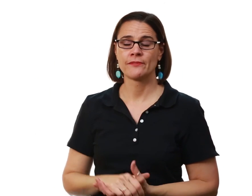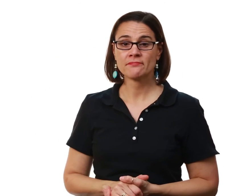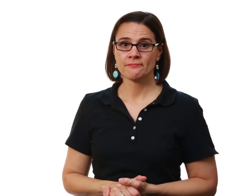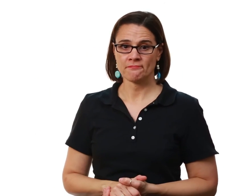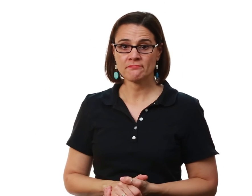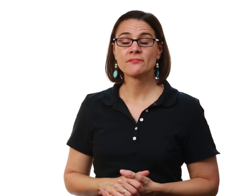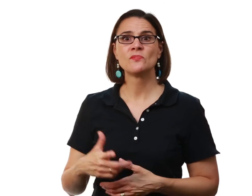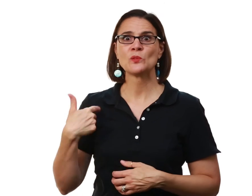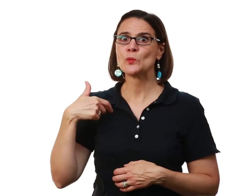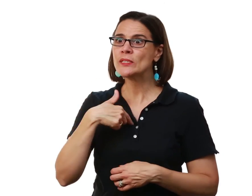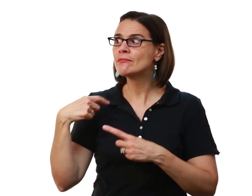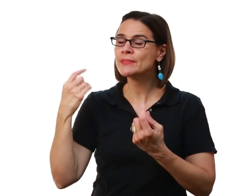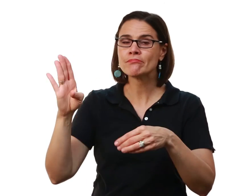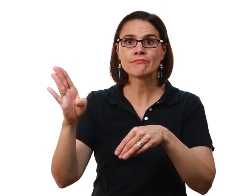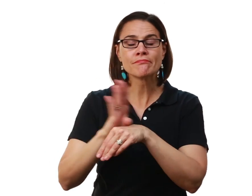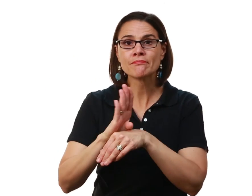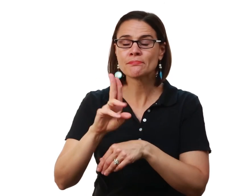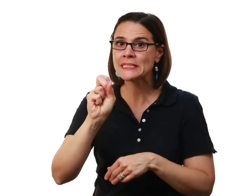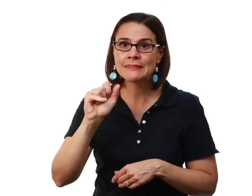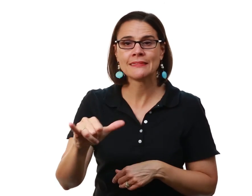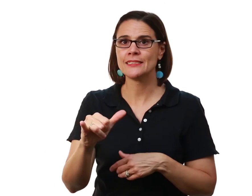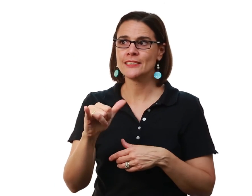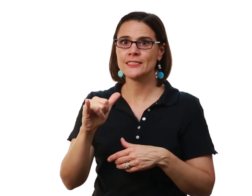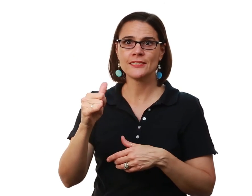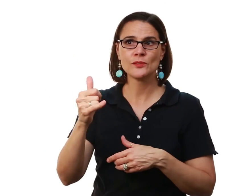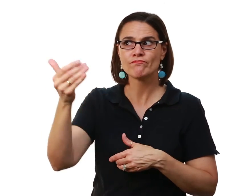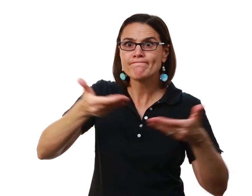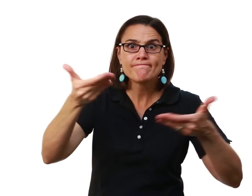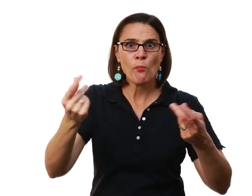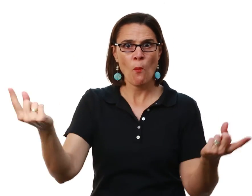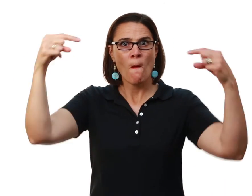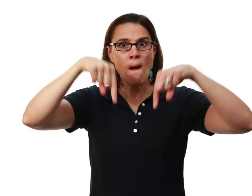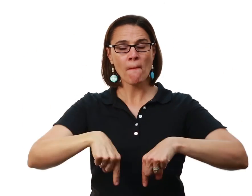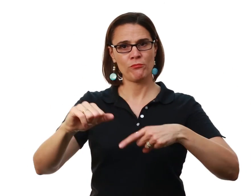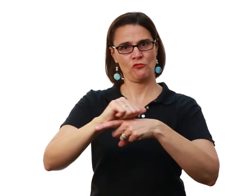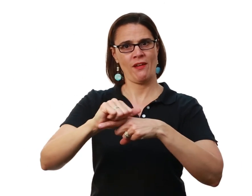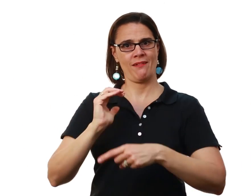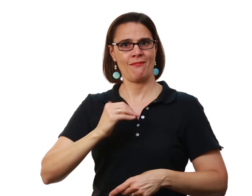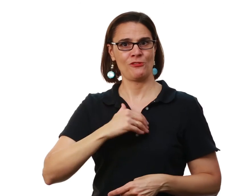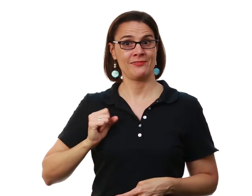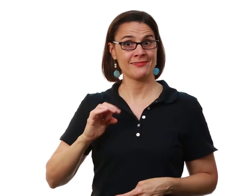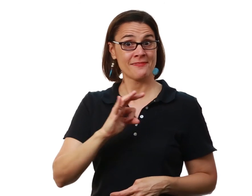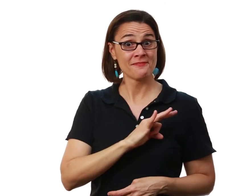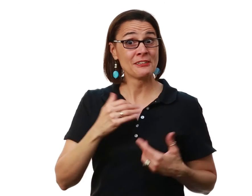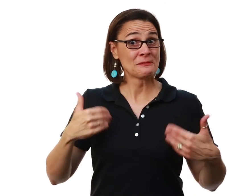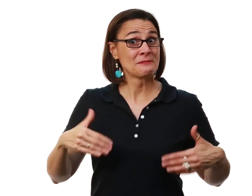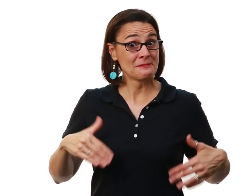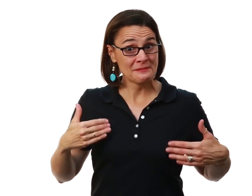staff We have been very busy We have been having consultants come to our campus to train